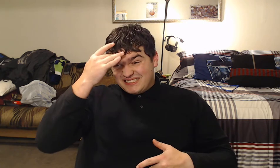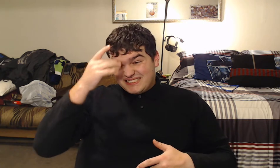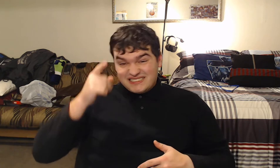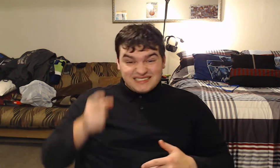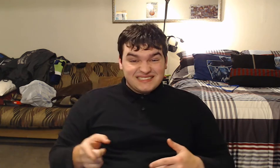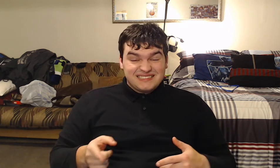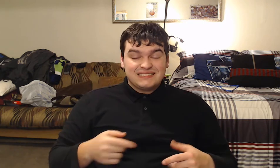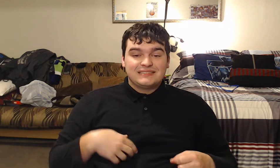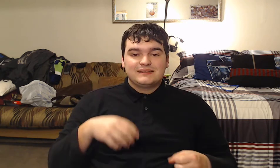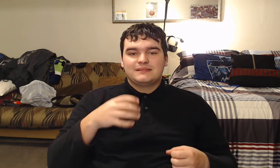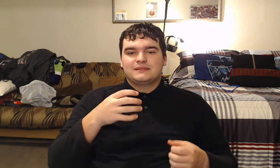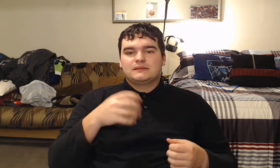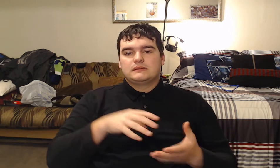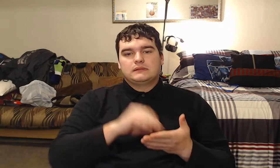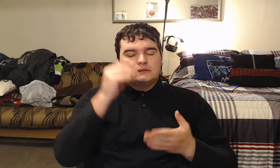Quacks can be dangerous.